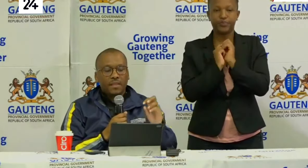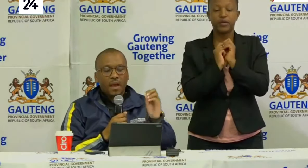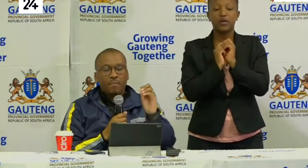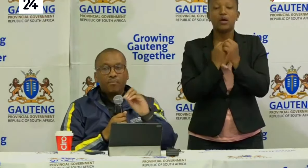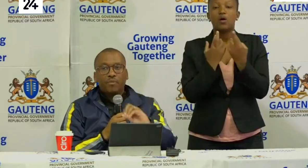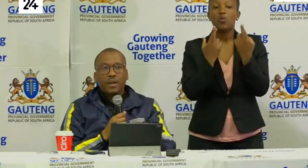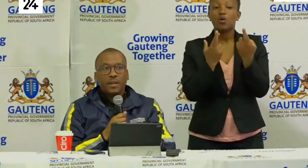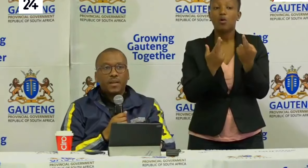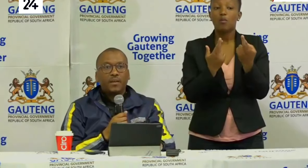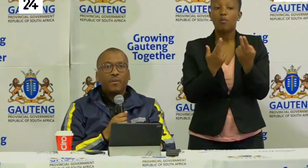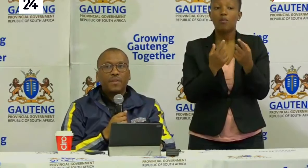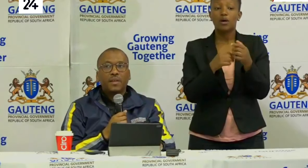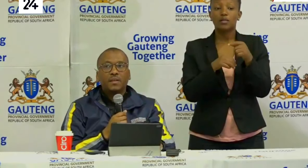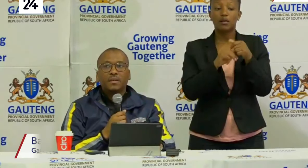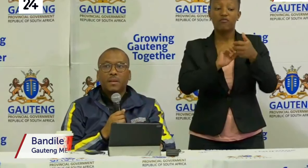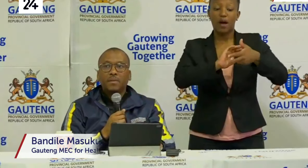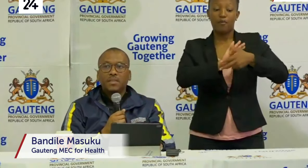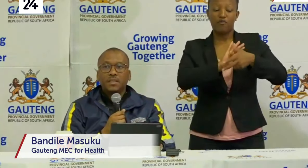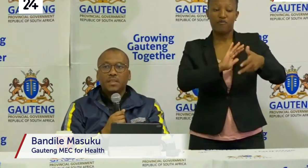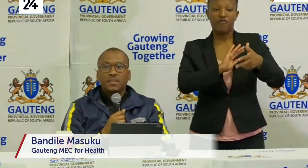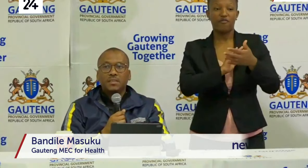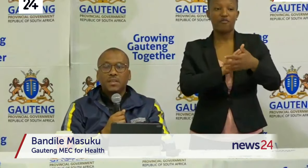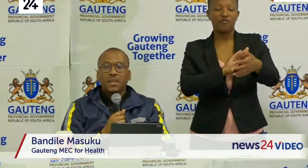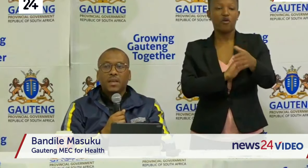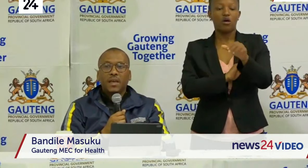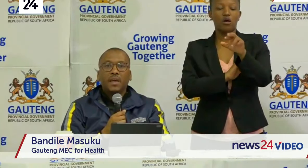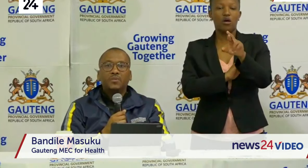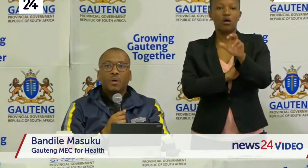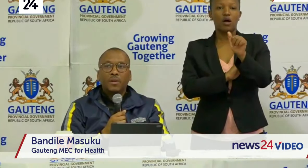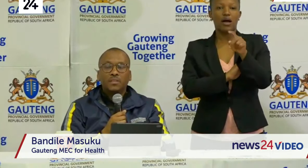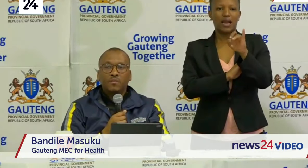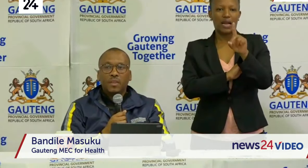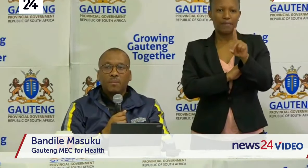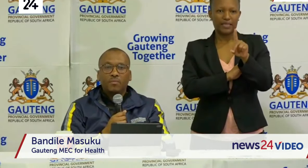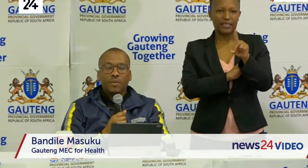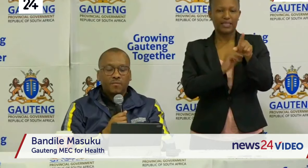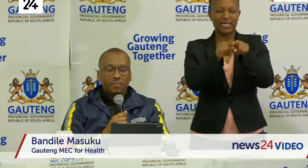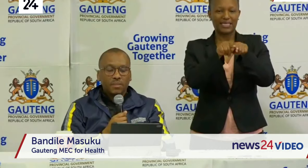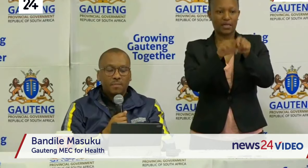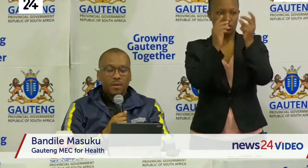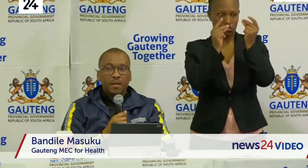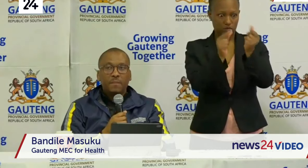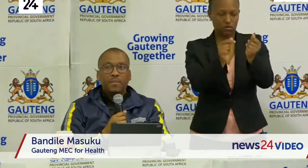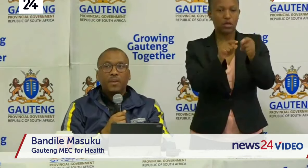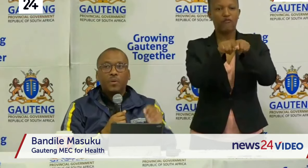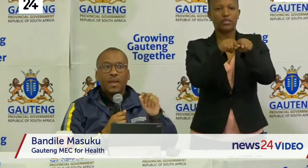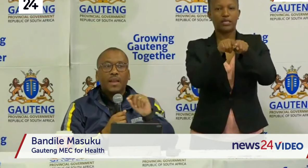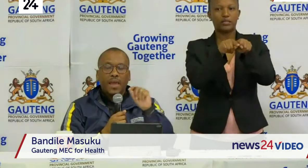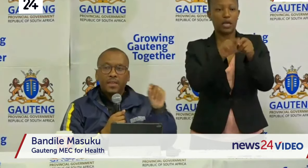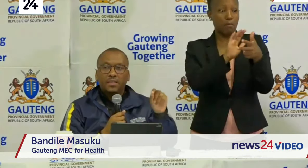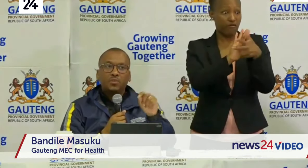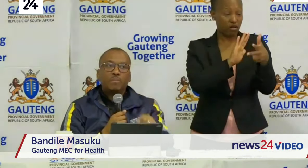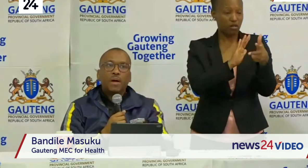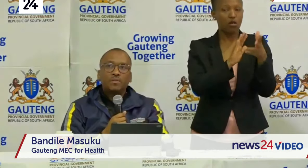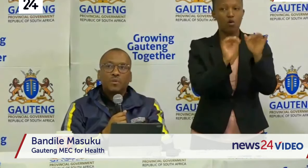after the approval of the rapid test kits as we waiting for the approval from SAPRA it will then